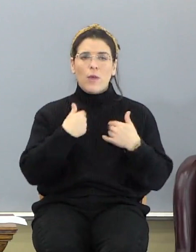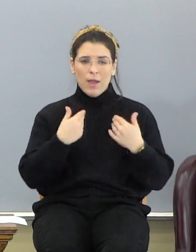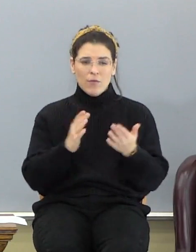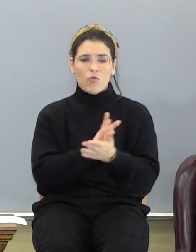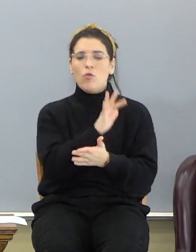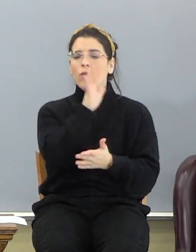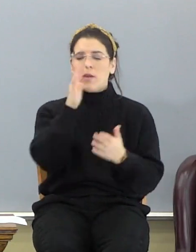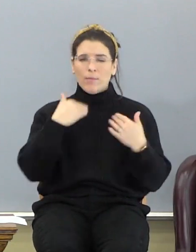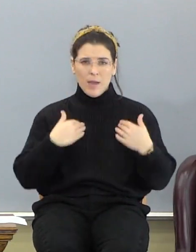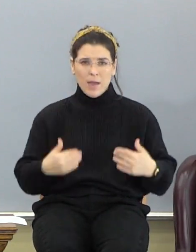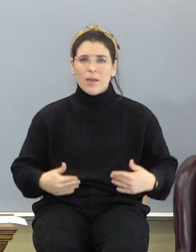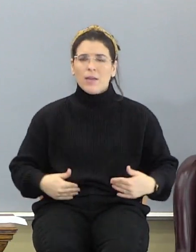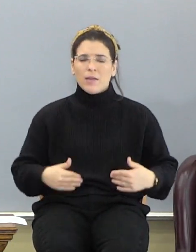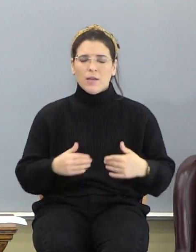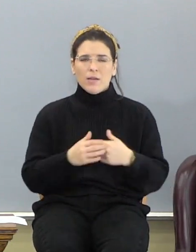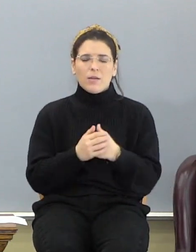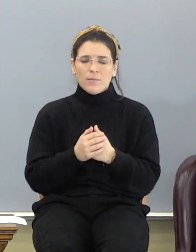body.